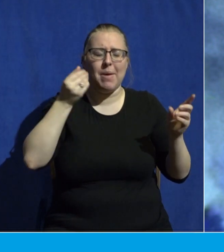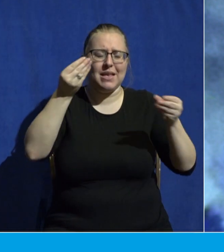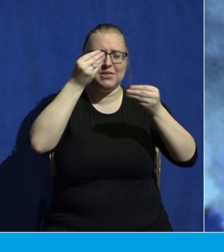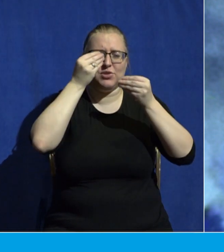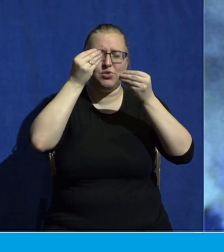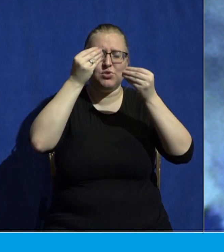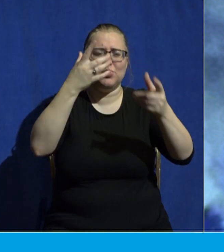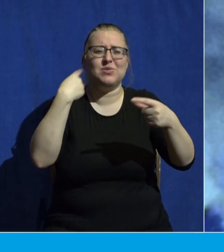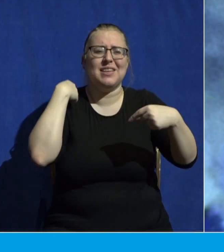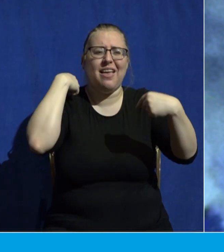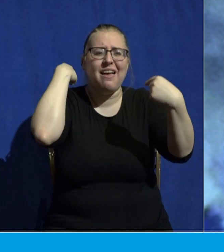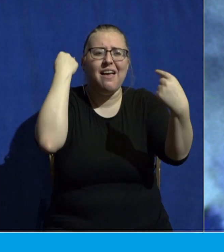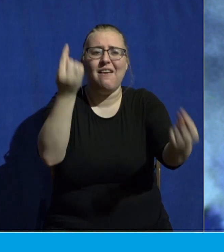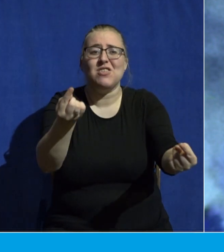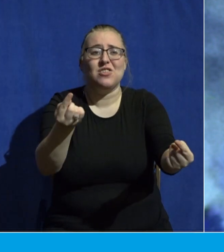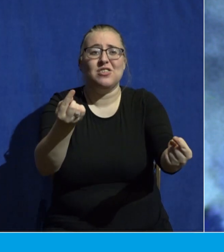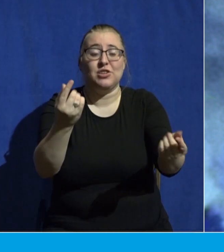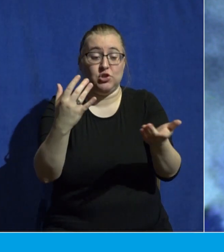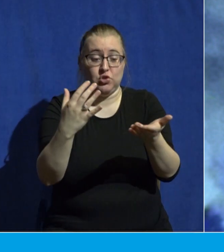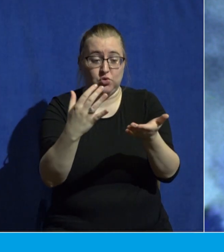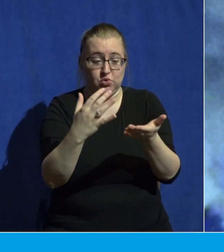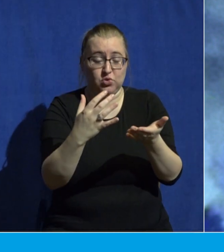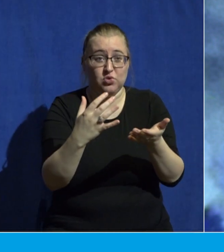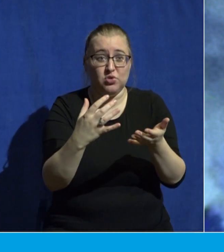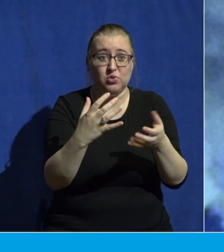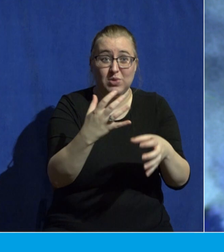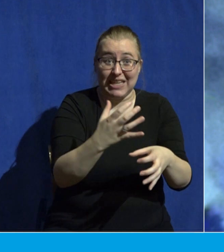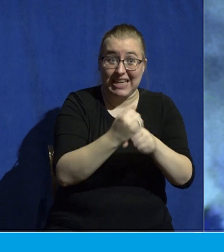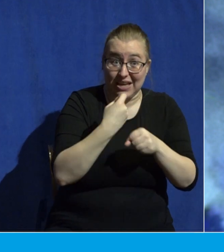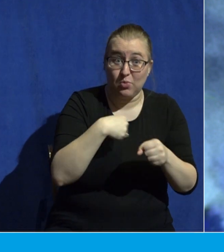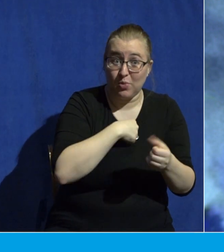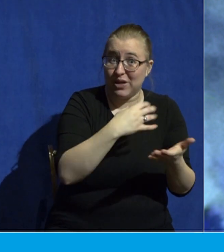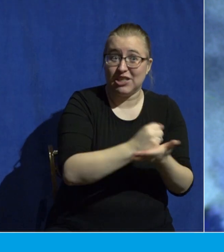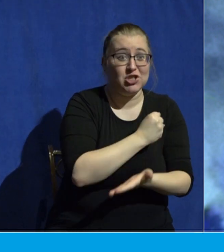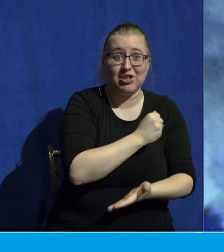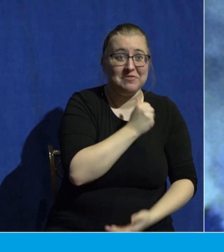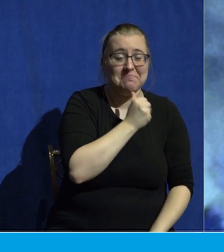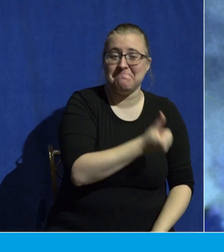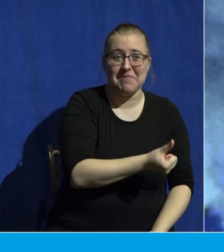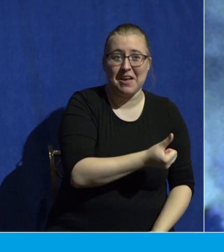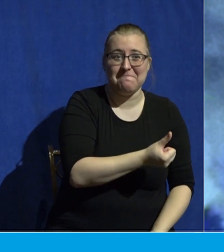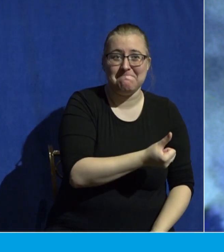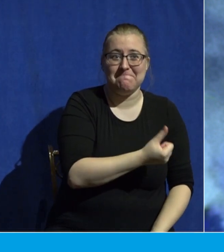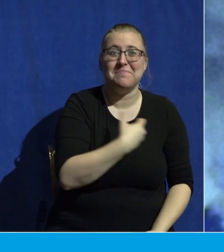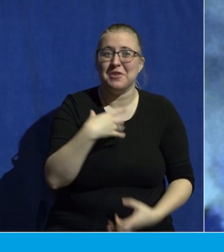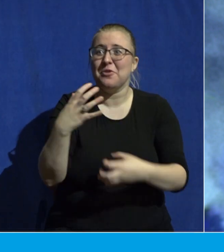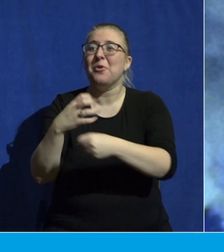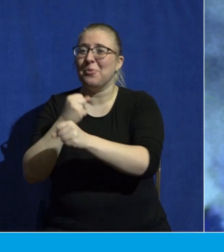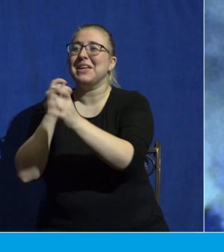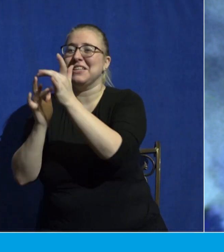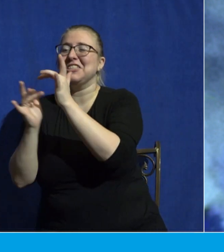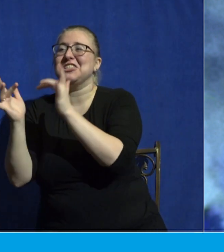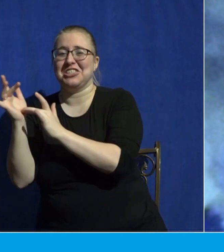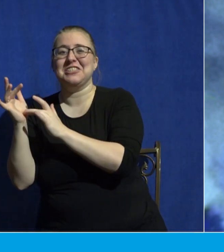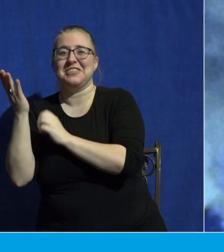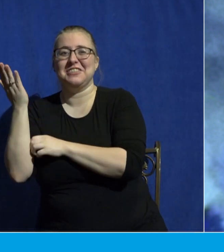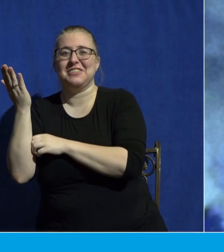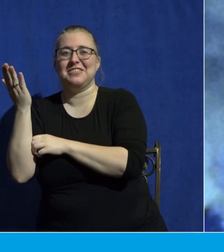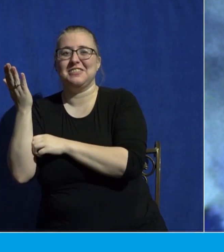get what we deserve. We get Jesus, the greatest gift ever given. So we no longer have